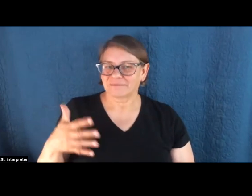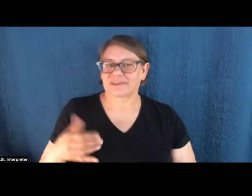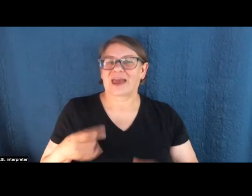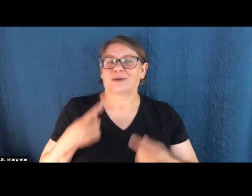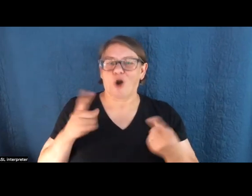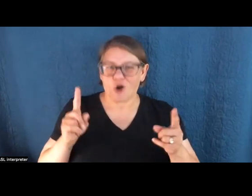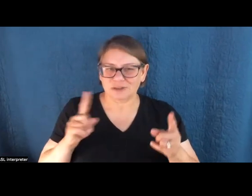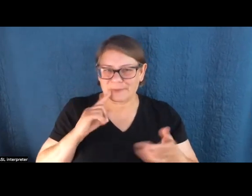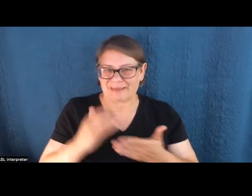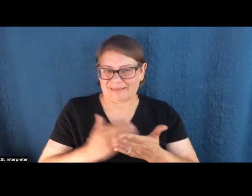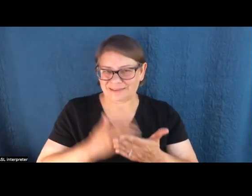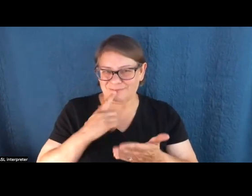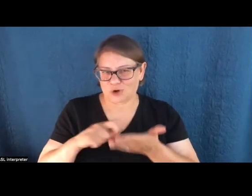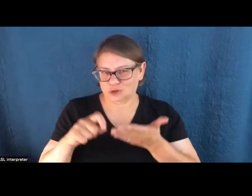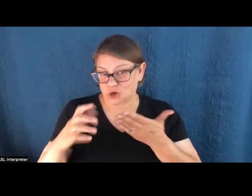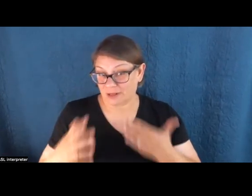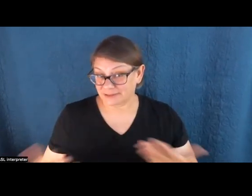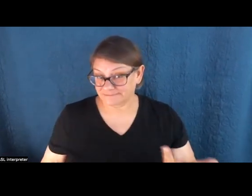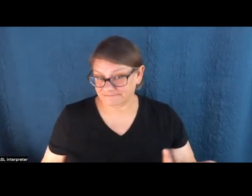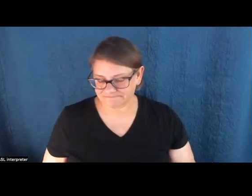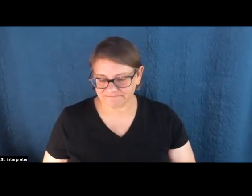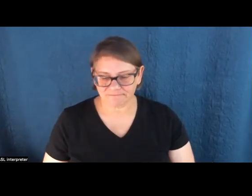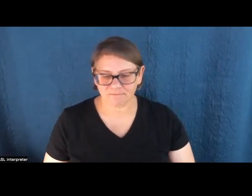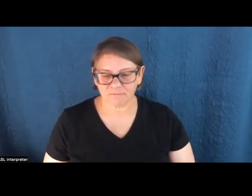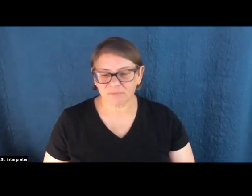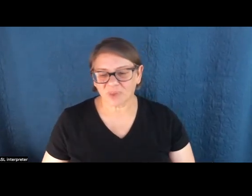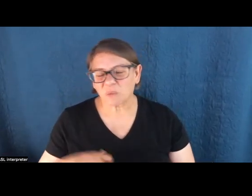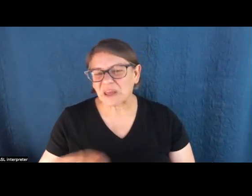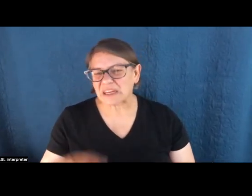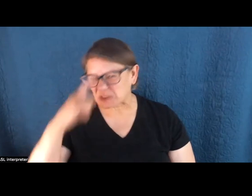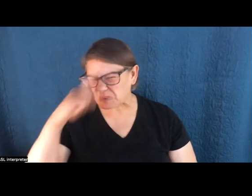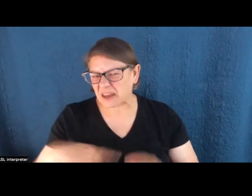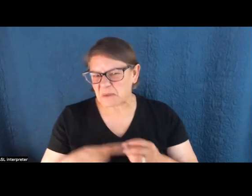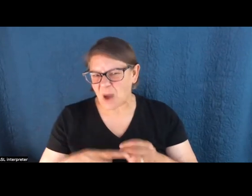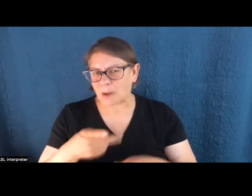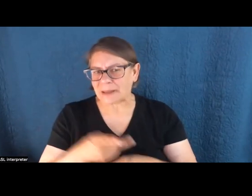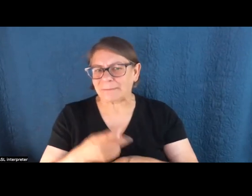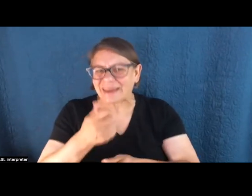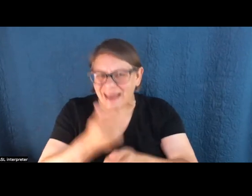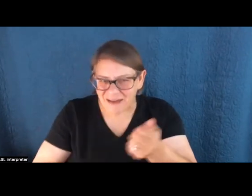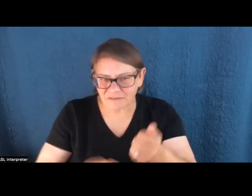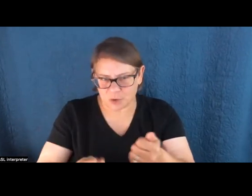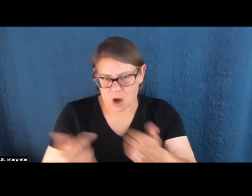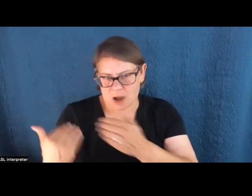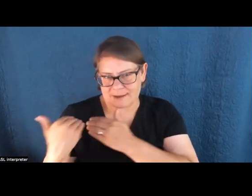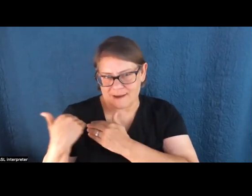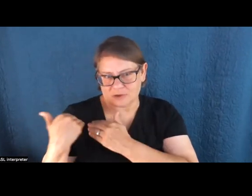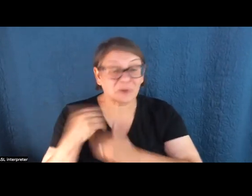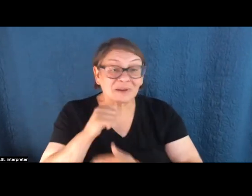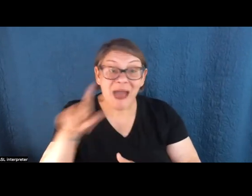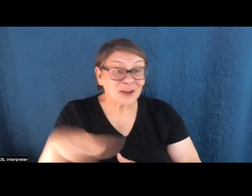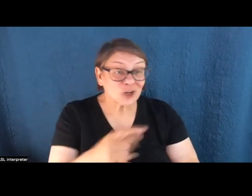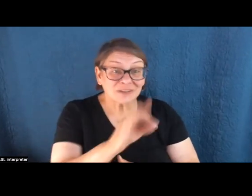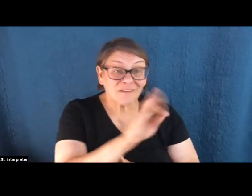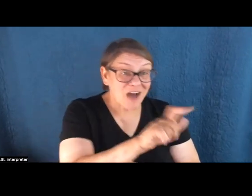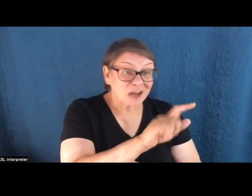here for journalists, which is that we really need to think about holding everyone accountable, not just the fossil fuel